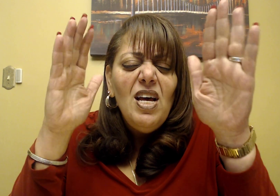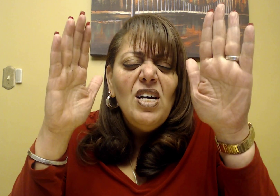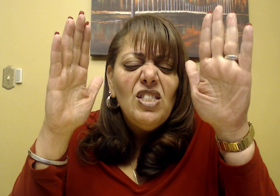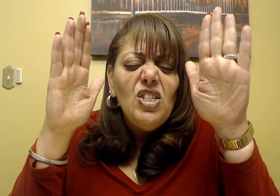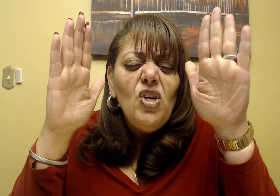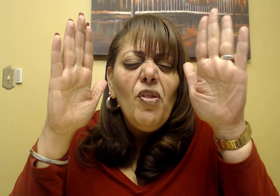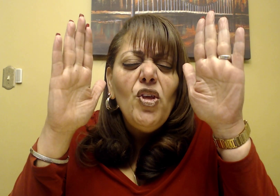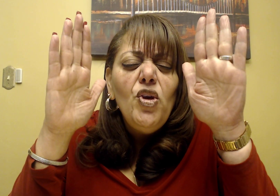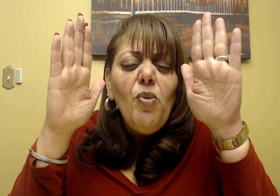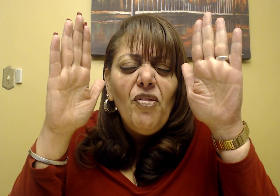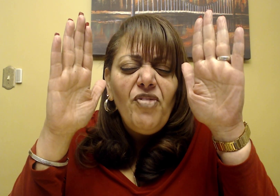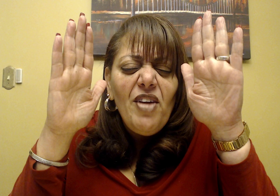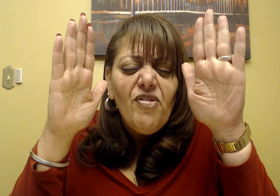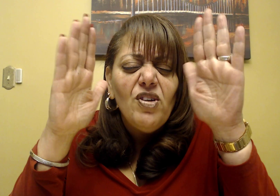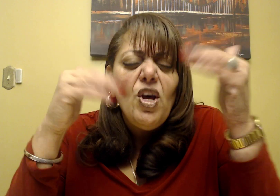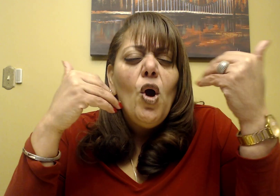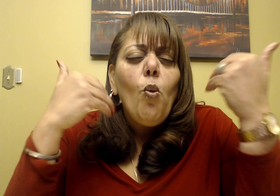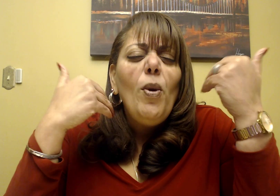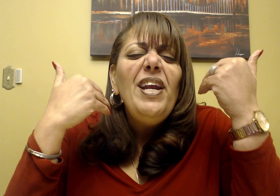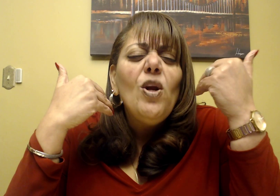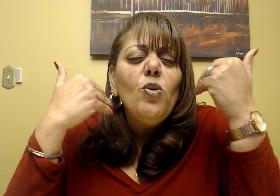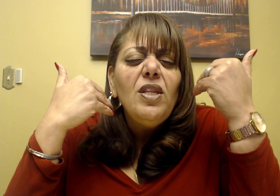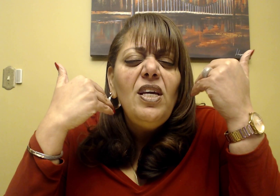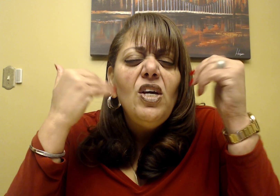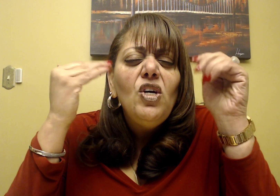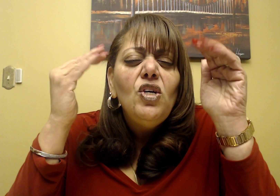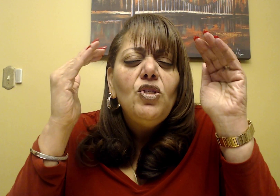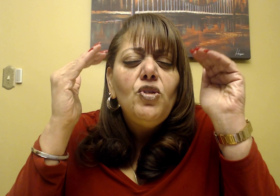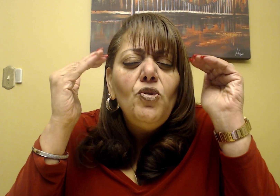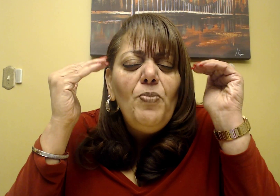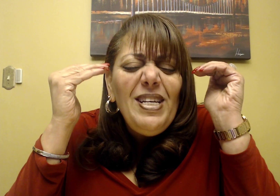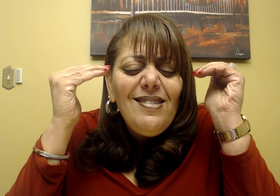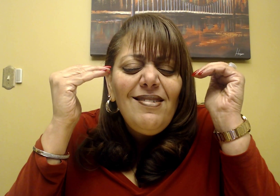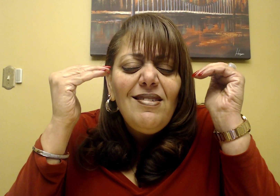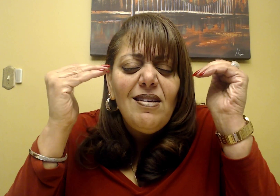to know that you will fight for us. We need only to be still.